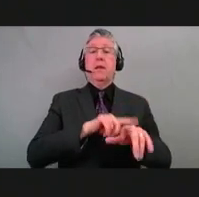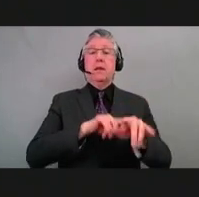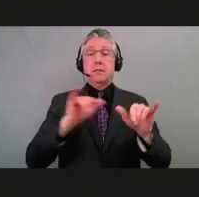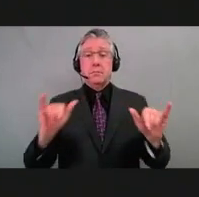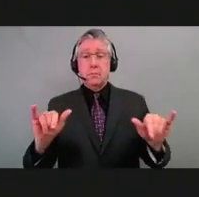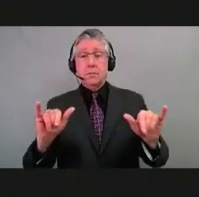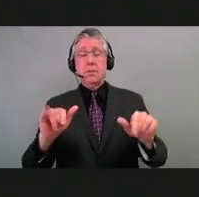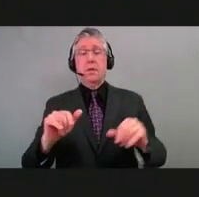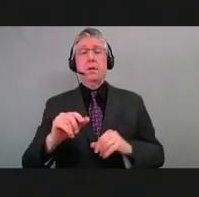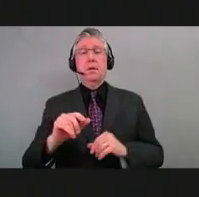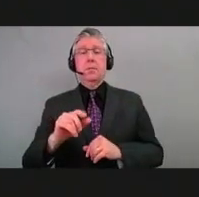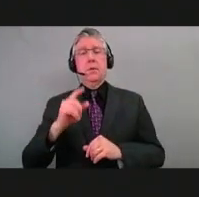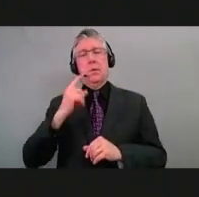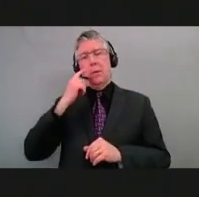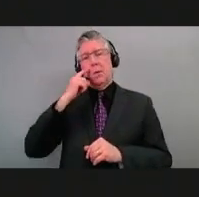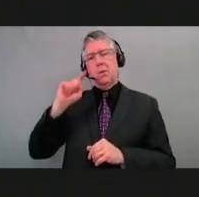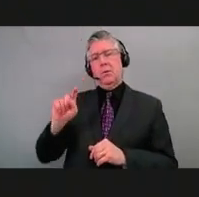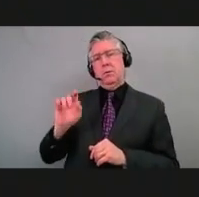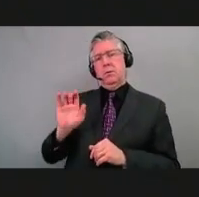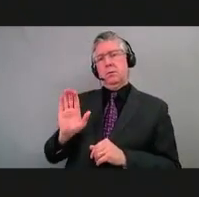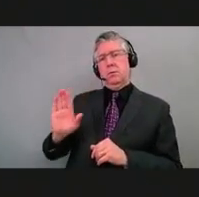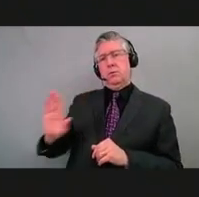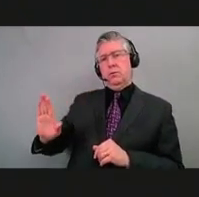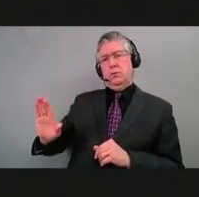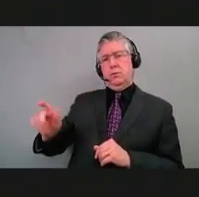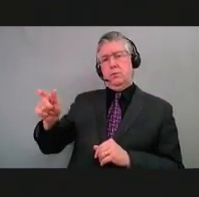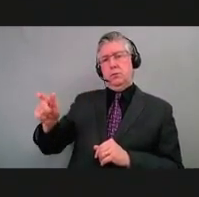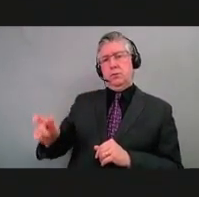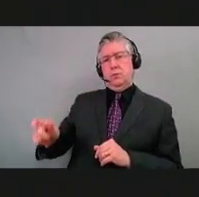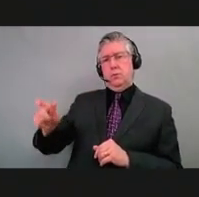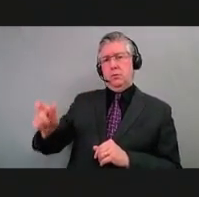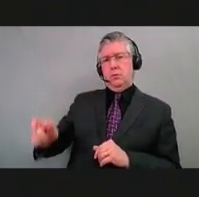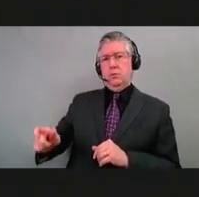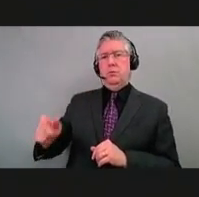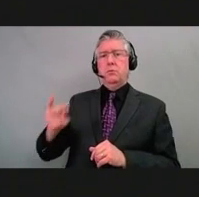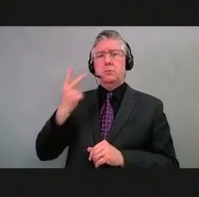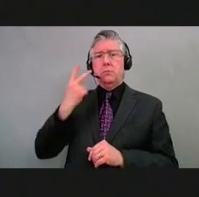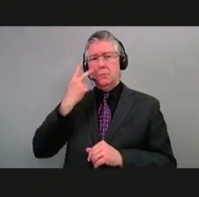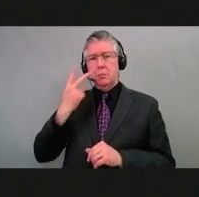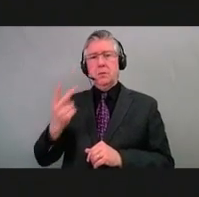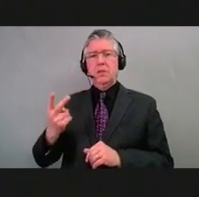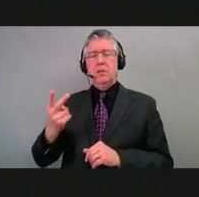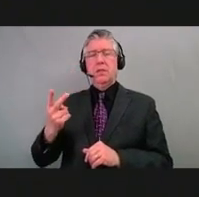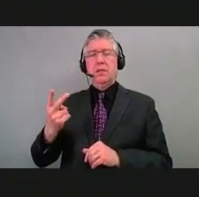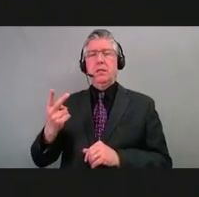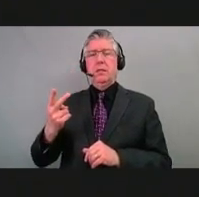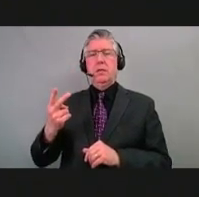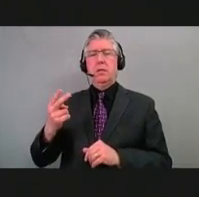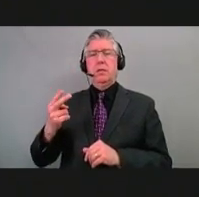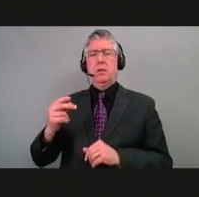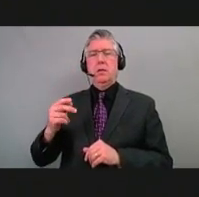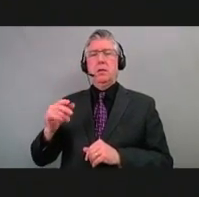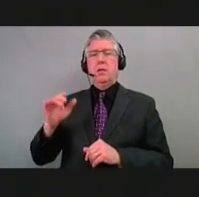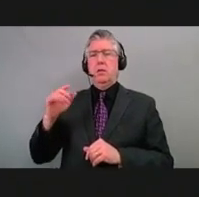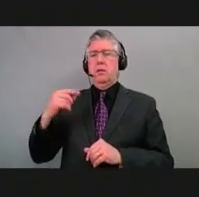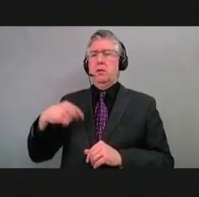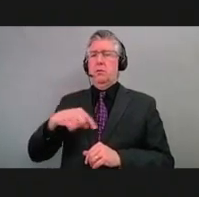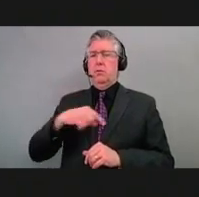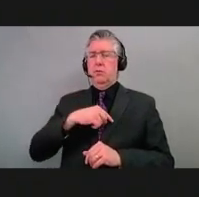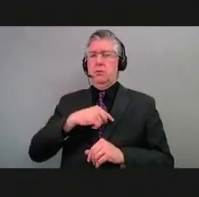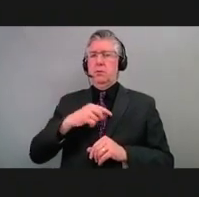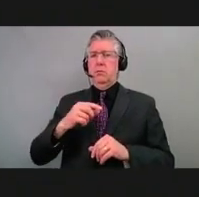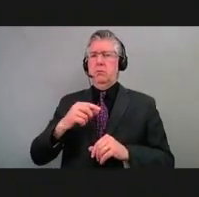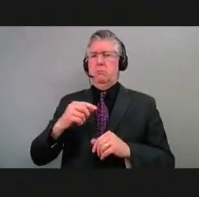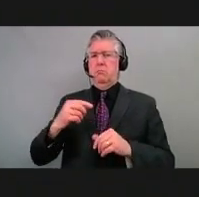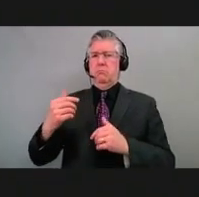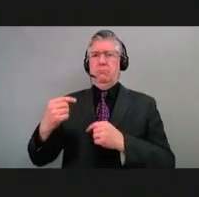look to the right side of that graph here, you really do see how long we have had elevated